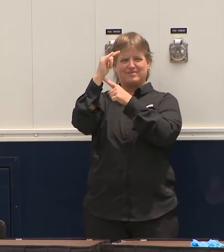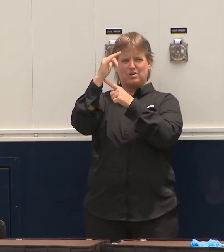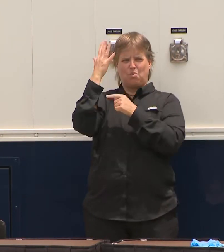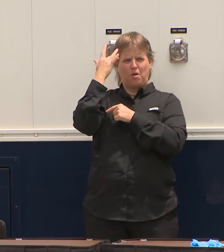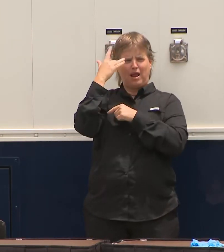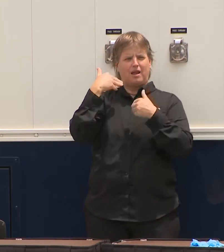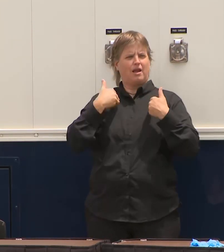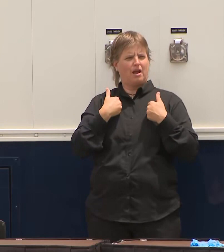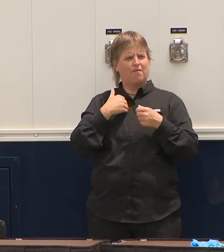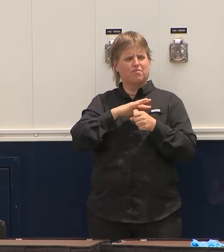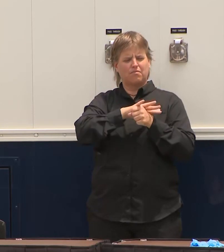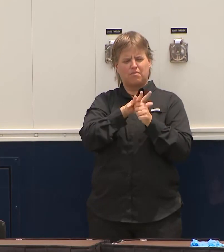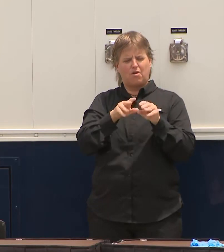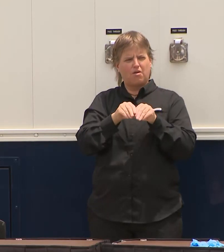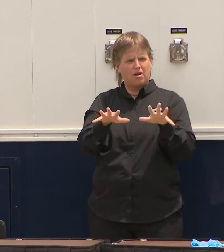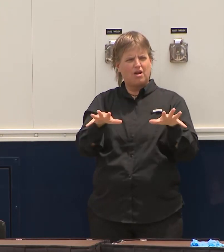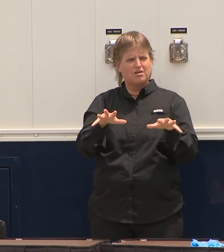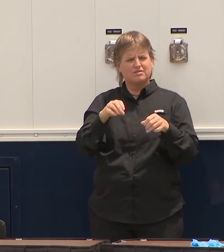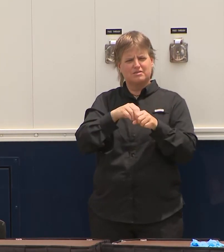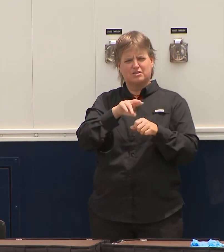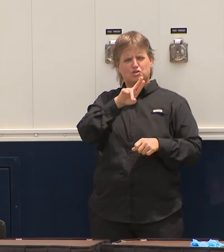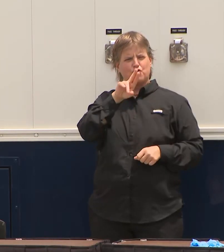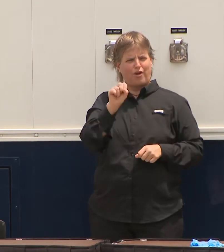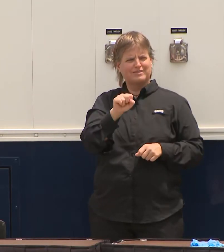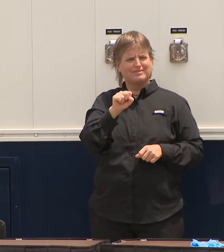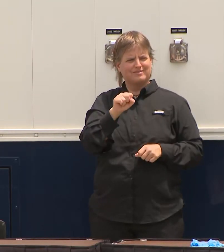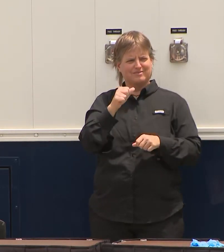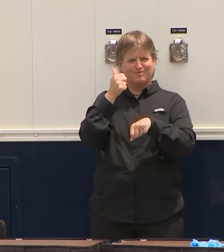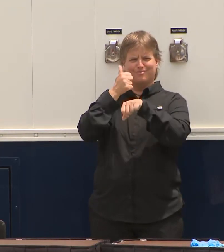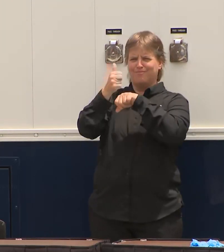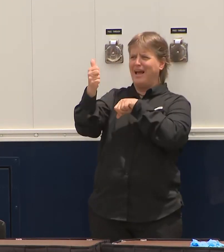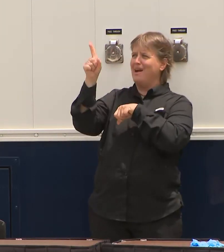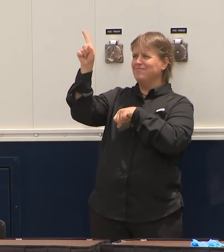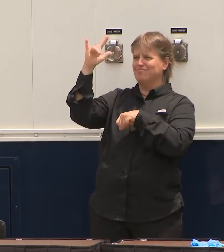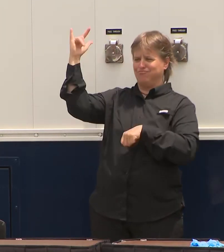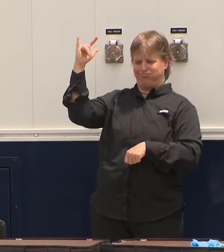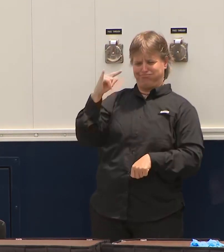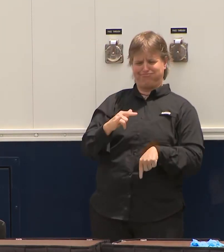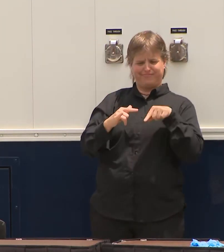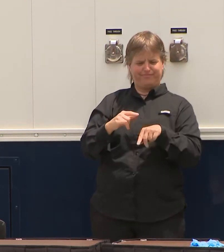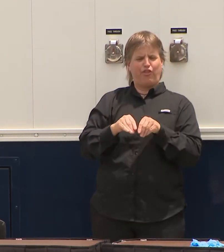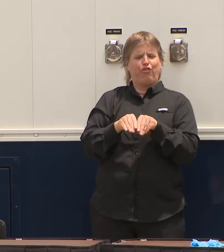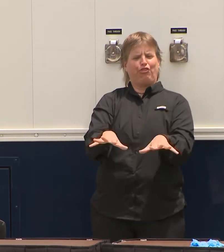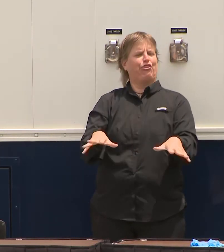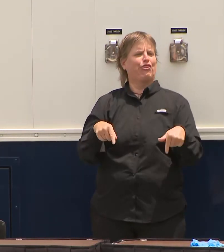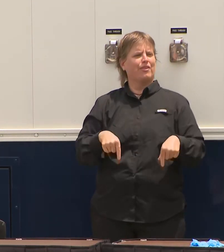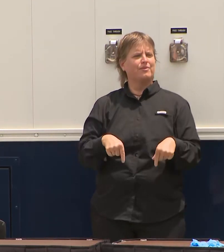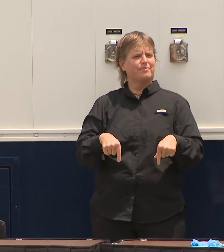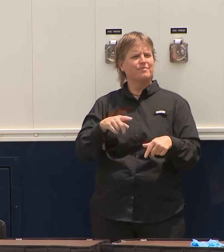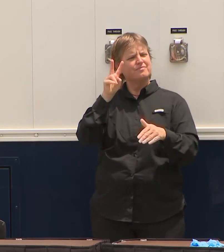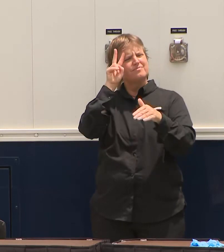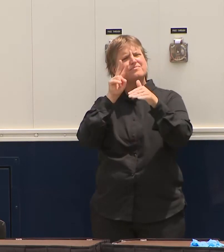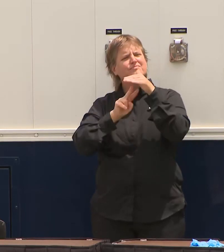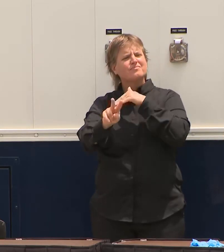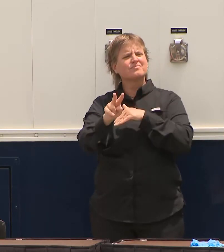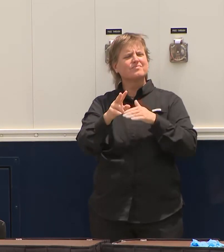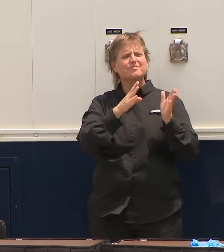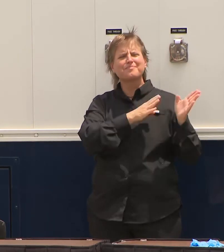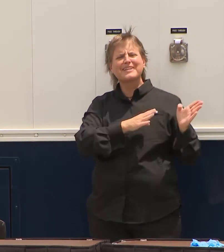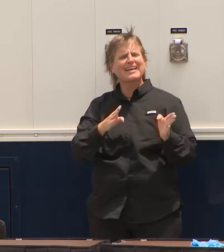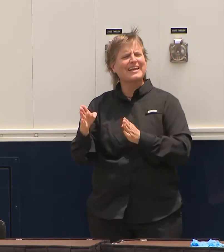States. And so we've got to think smart about this. But I think we want to have people be able to function as a society.